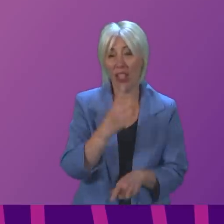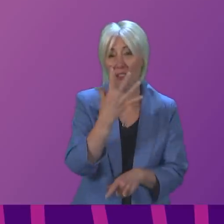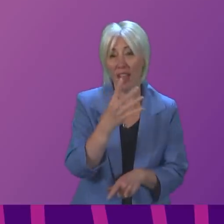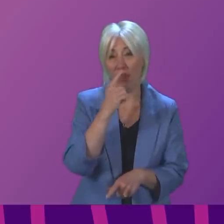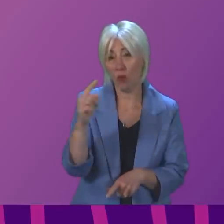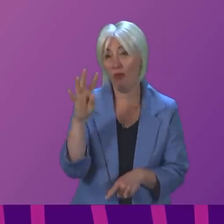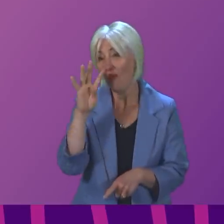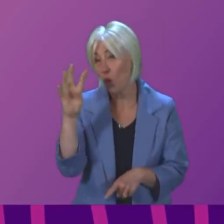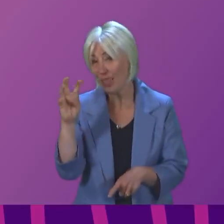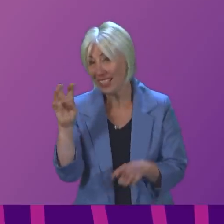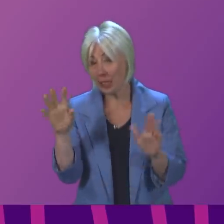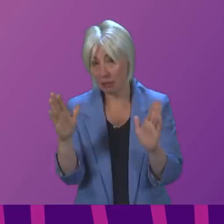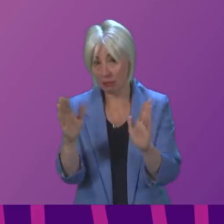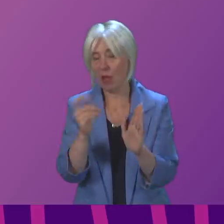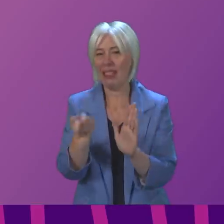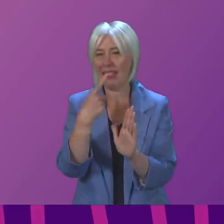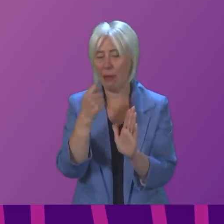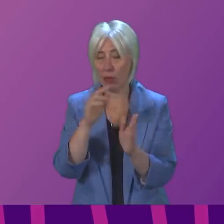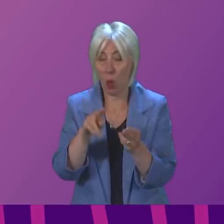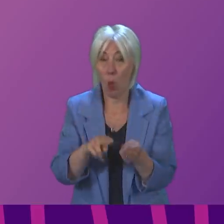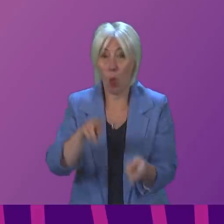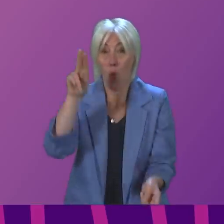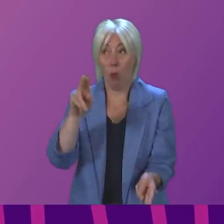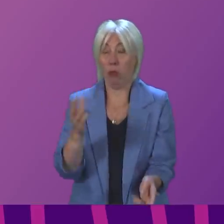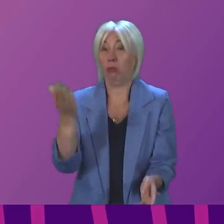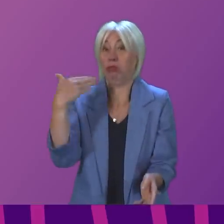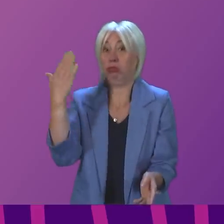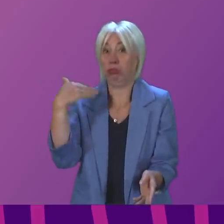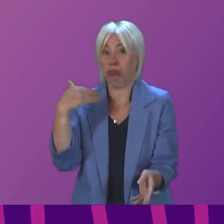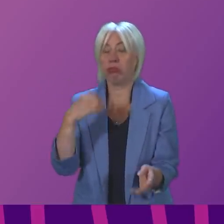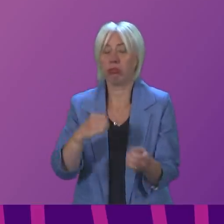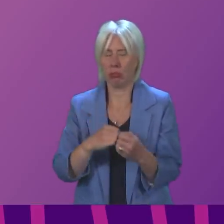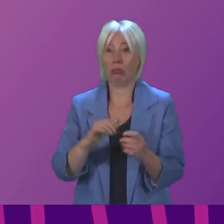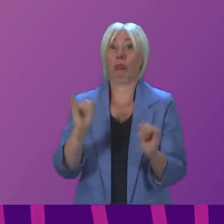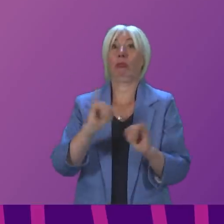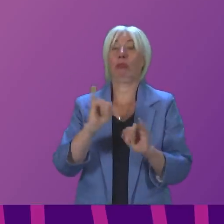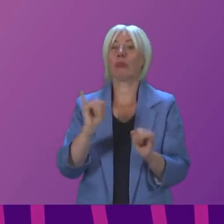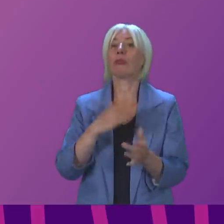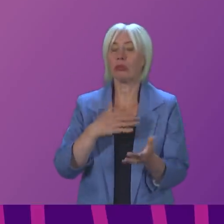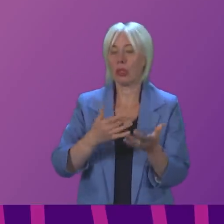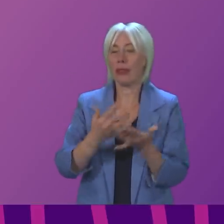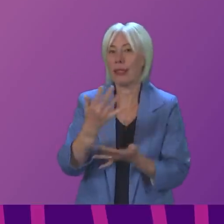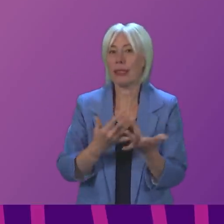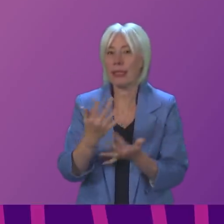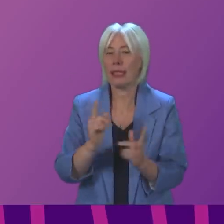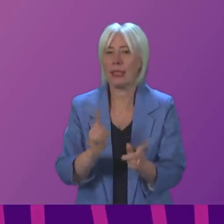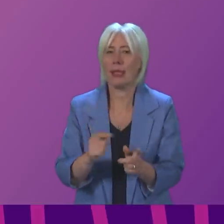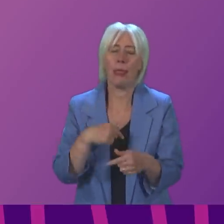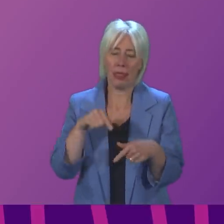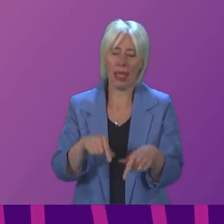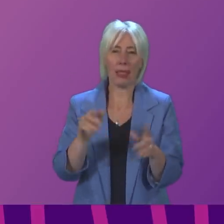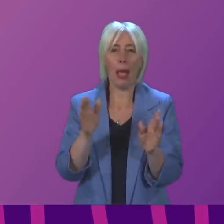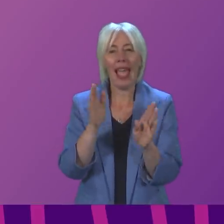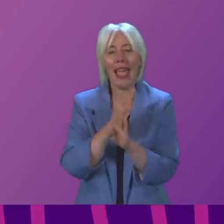anti-depressant medication has risen massively in recent years, and these are alarming statistics. This is a hidden